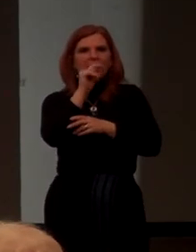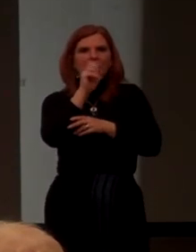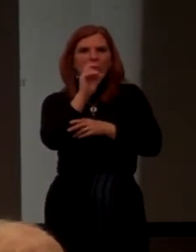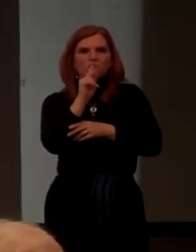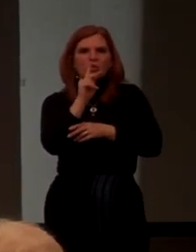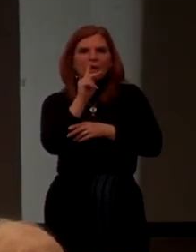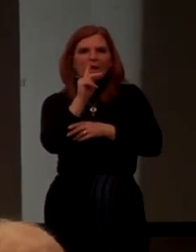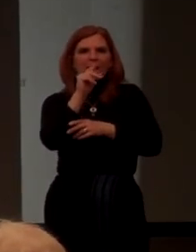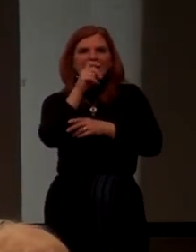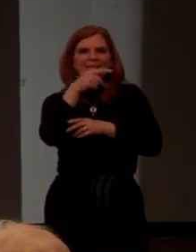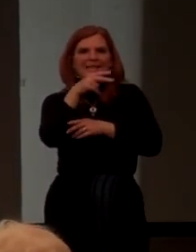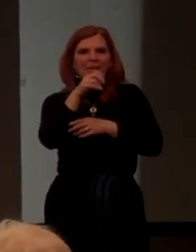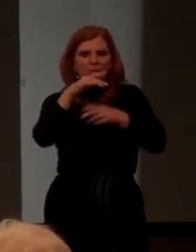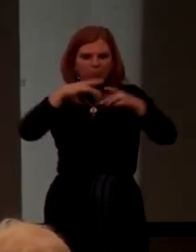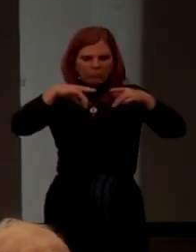around?